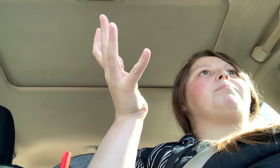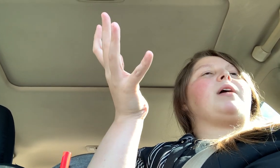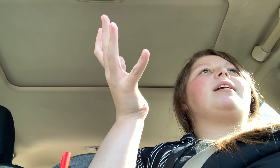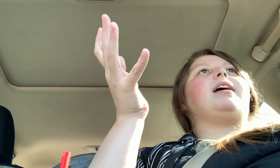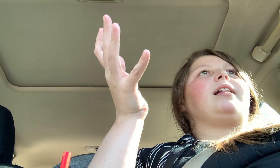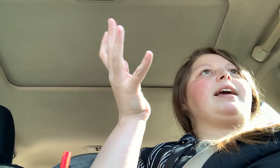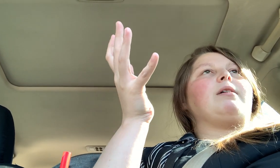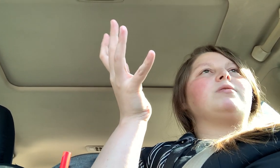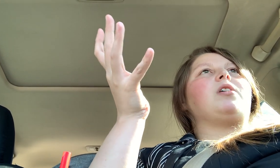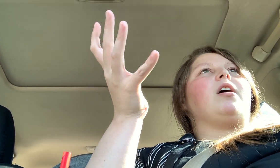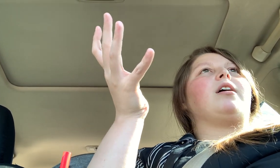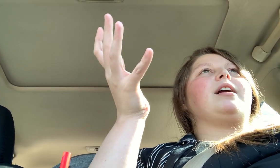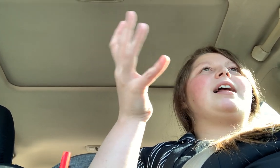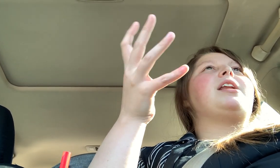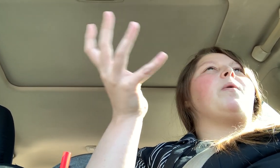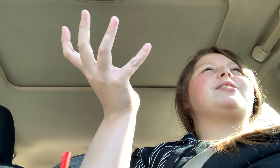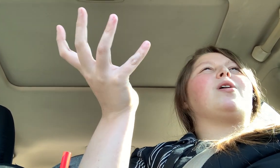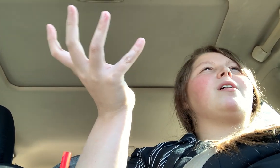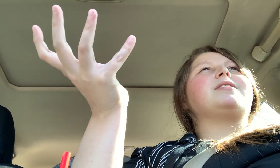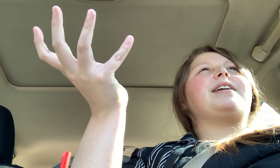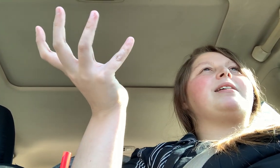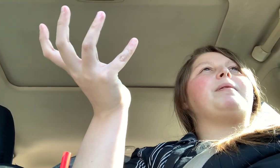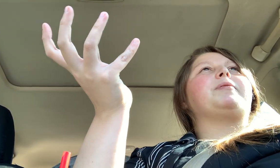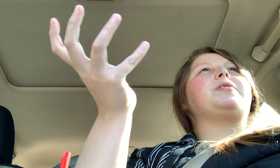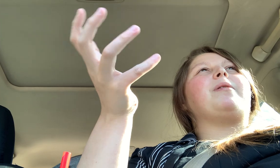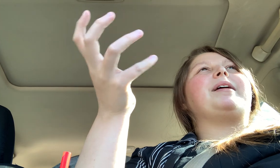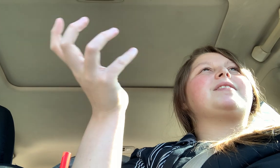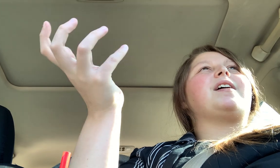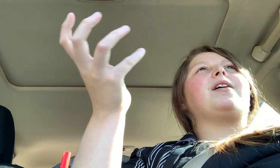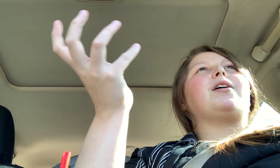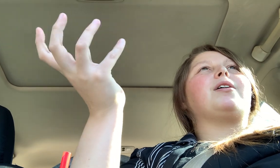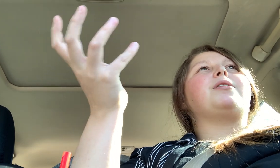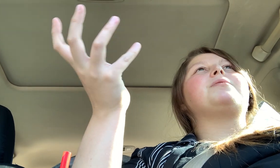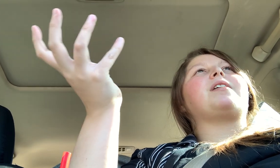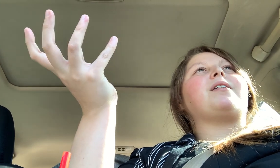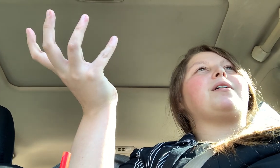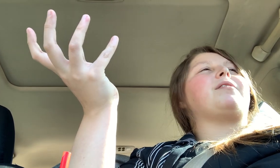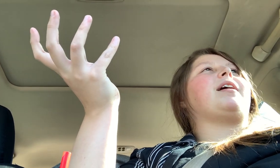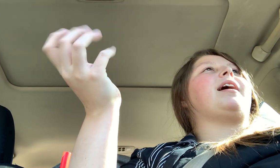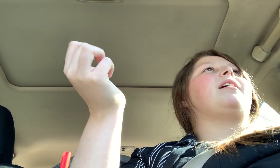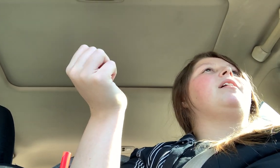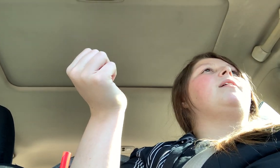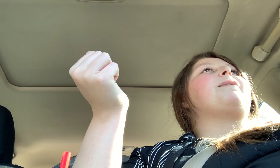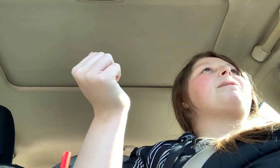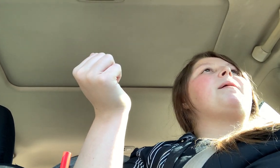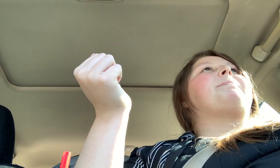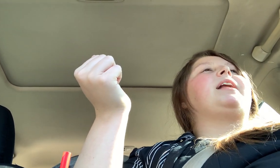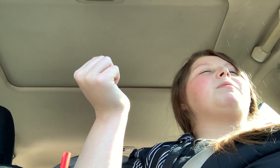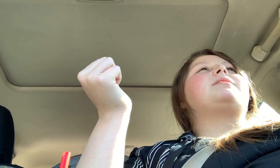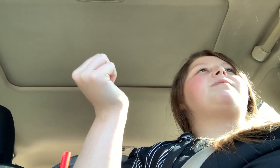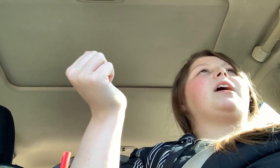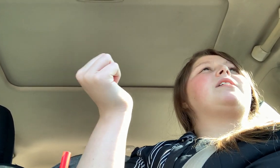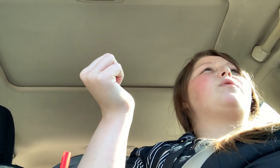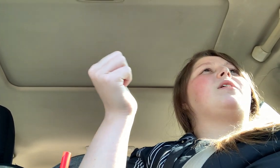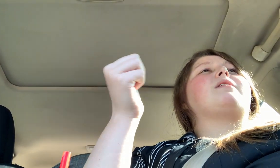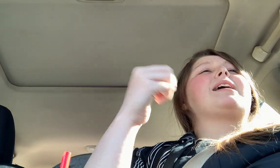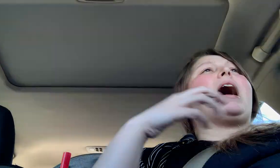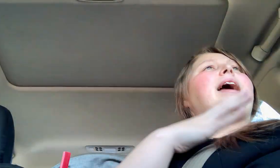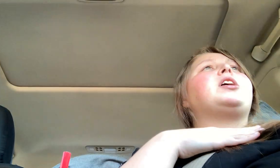pregnant, like it was hard. And I know it's hard on skinny people too. I mean, it's going to hurt and it's going to hurt. Right. But it was very difficult. And was like, I could